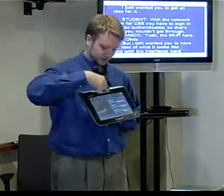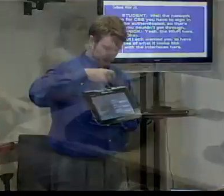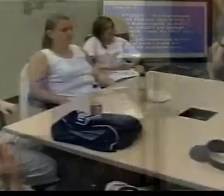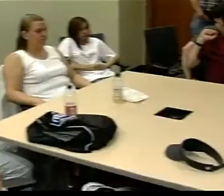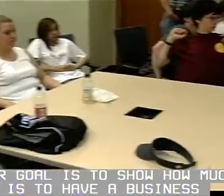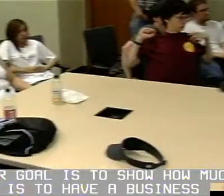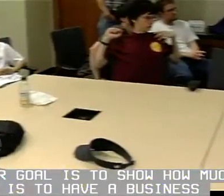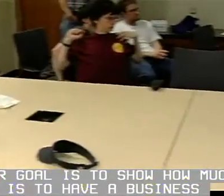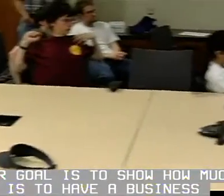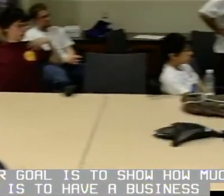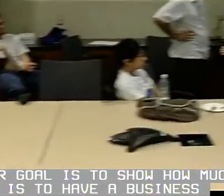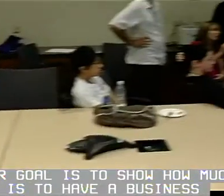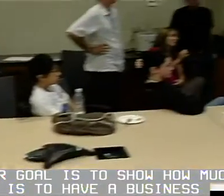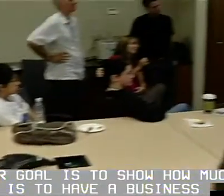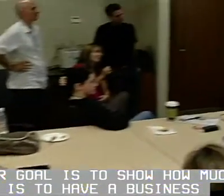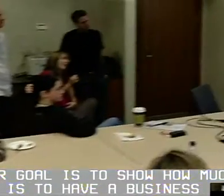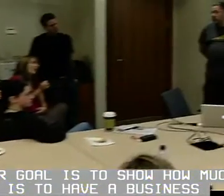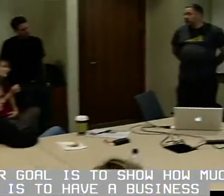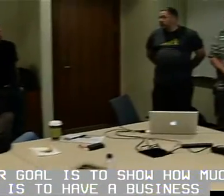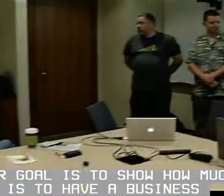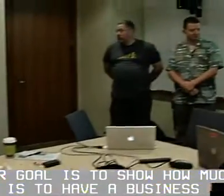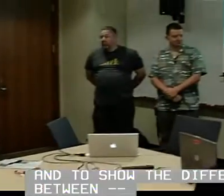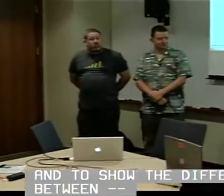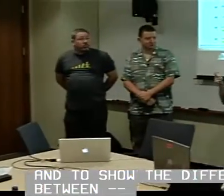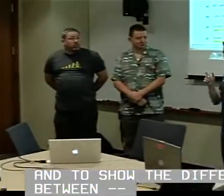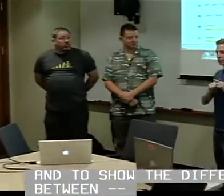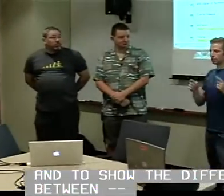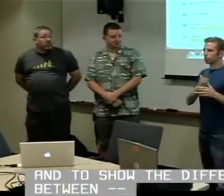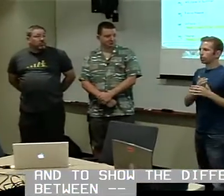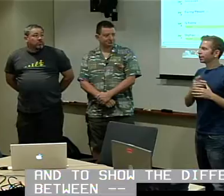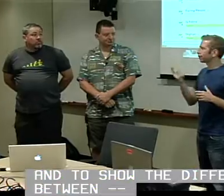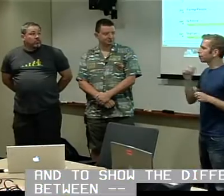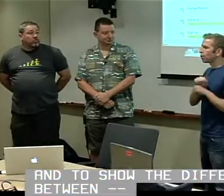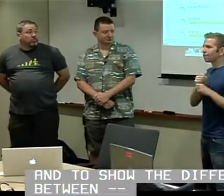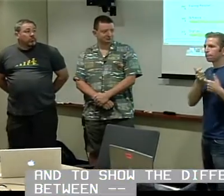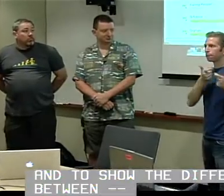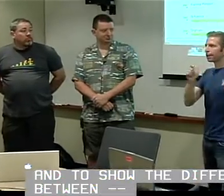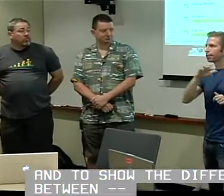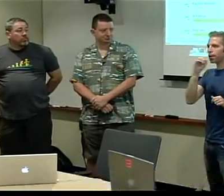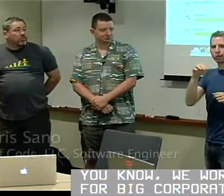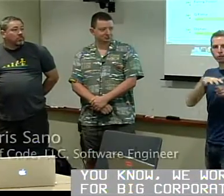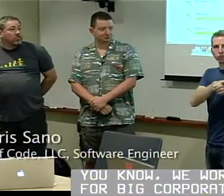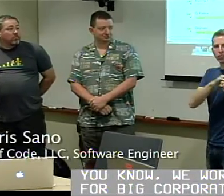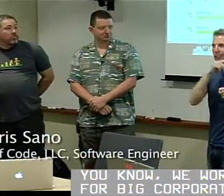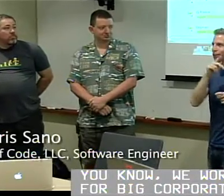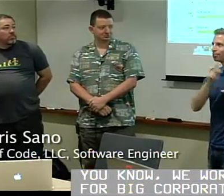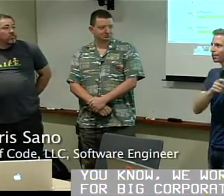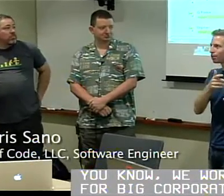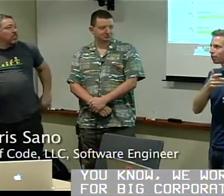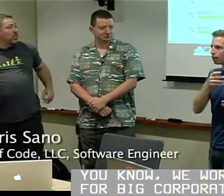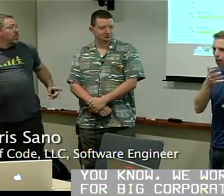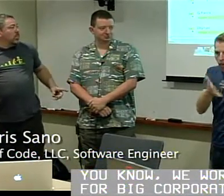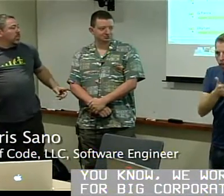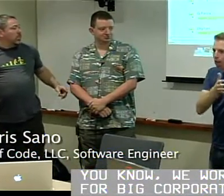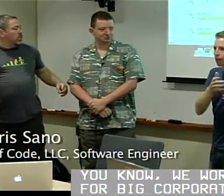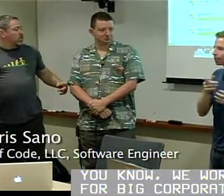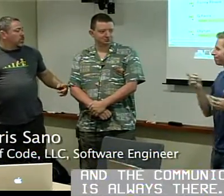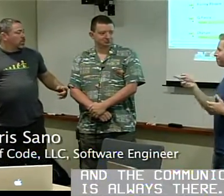Our goal is to show how much fun it is to have a business and to show the difference between, you know, we work for big corporations, and